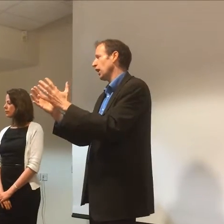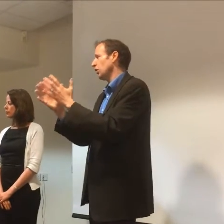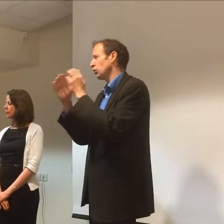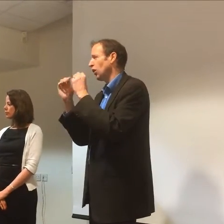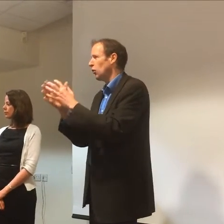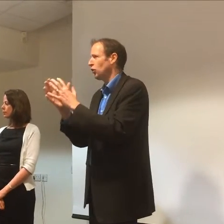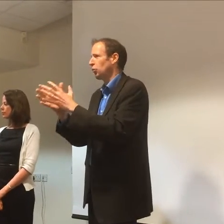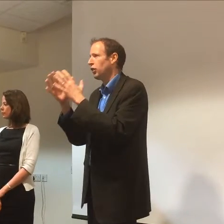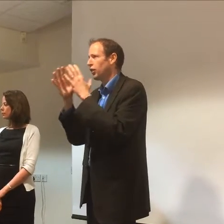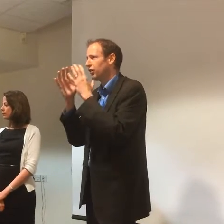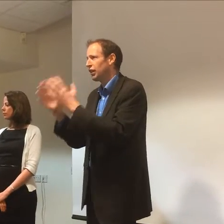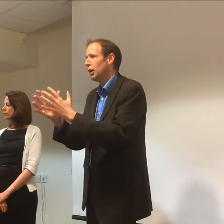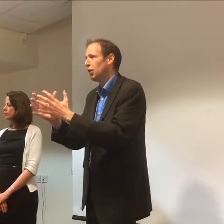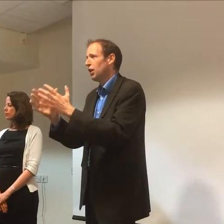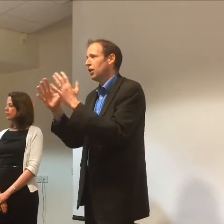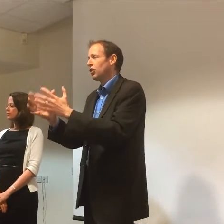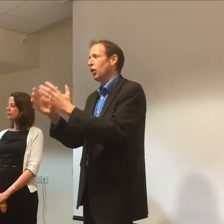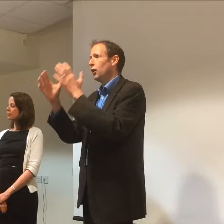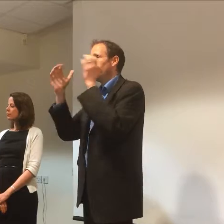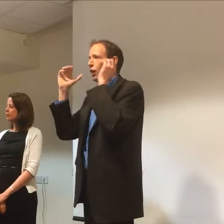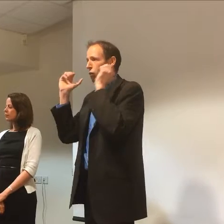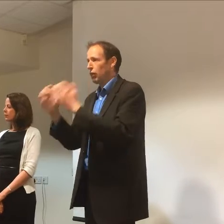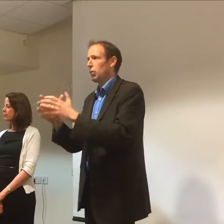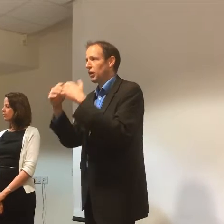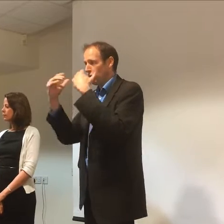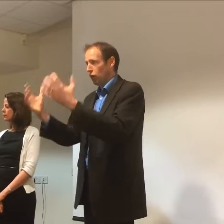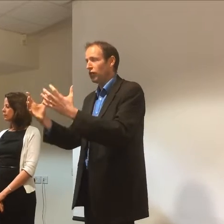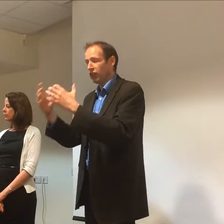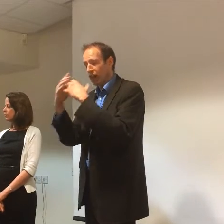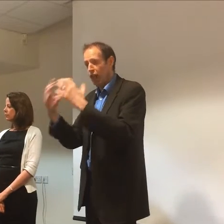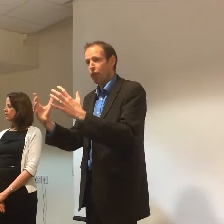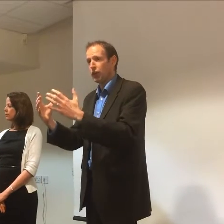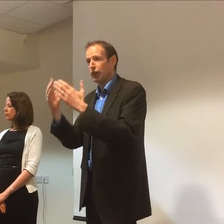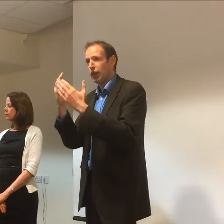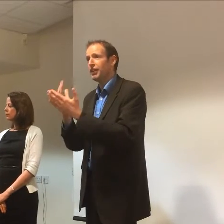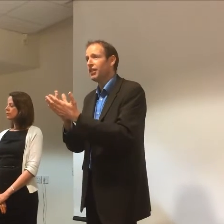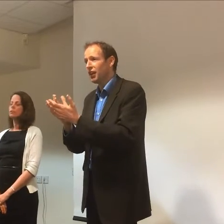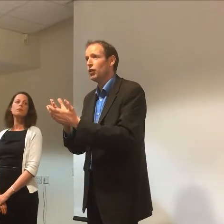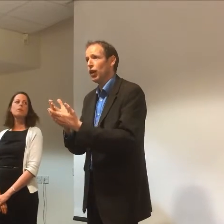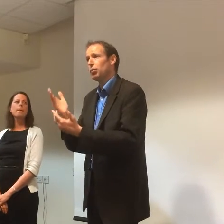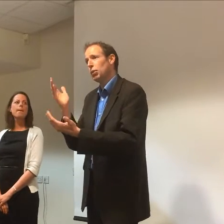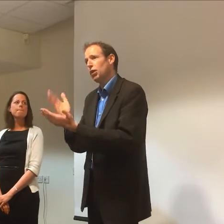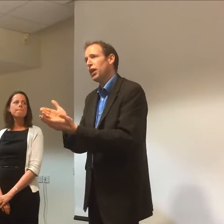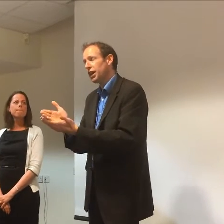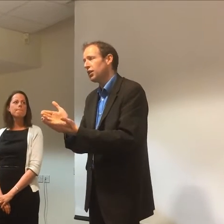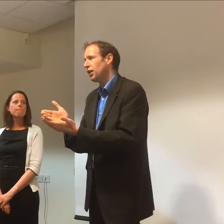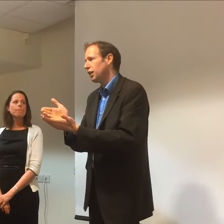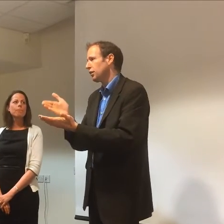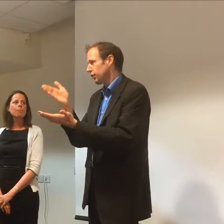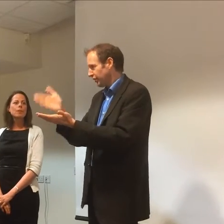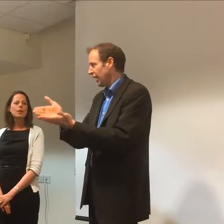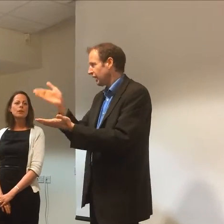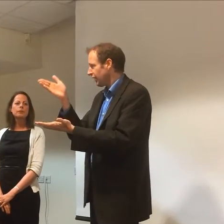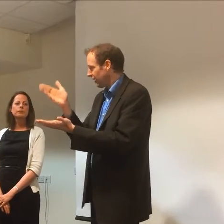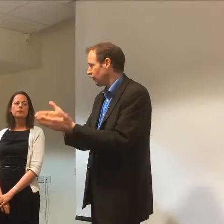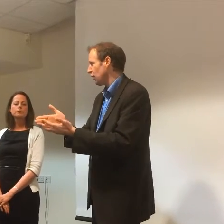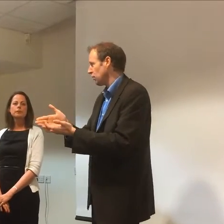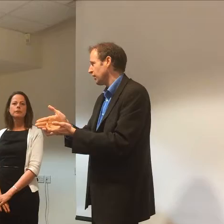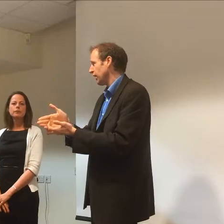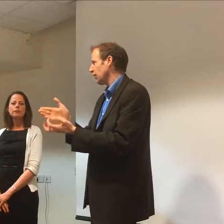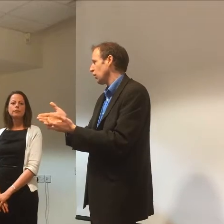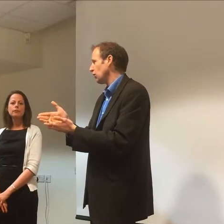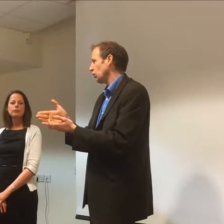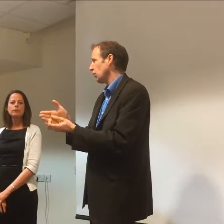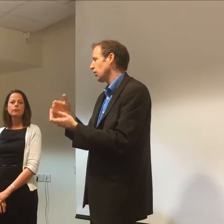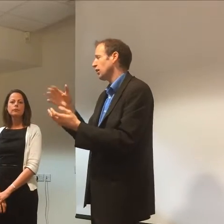take you forward, okay, because we don't want this opportunity to slip, so we will be contacting everyone, so let's set those up, you know, put that in the sand, let's